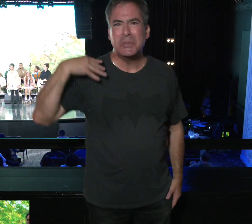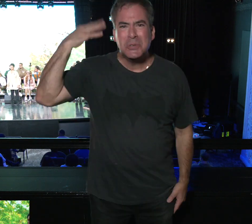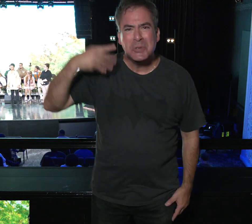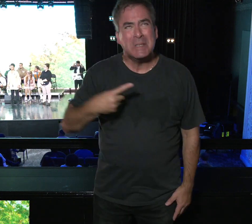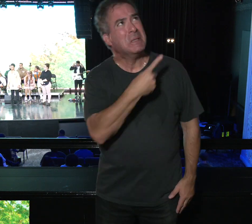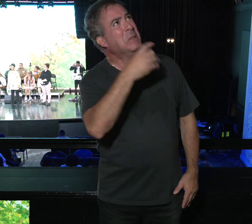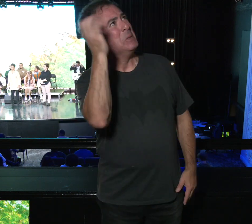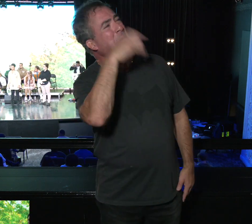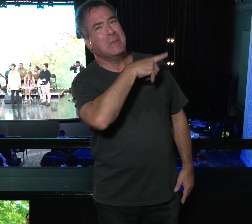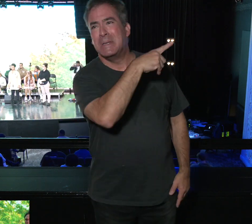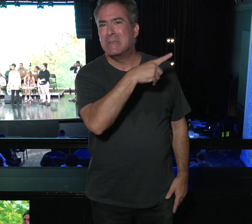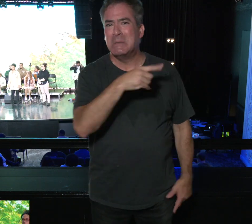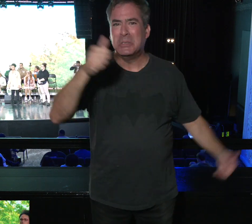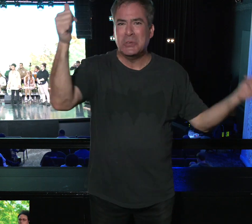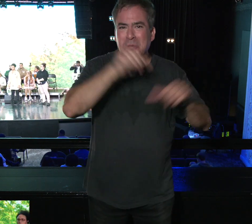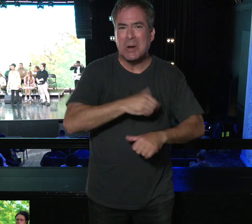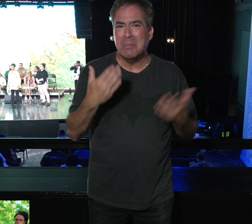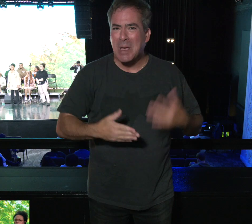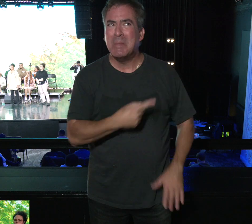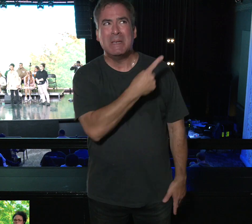guys are weird. These guys are drunk.